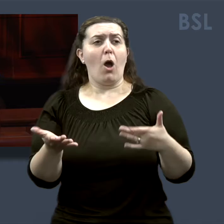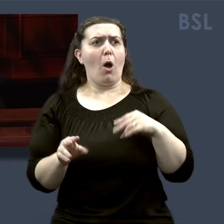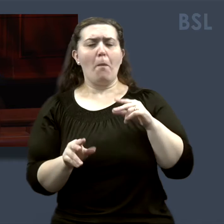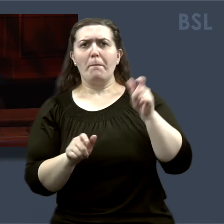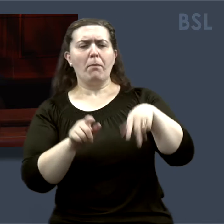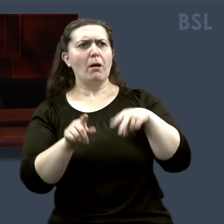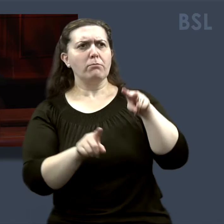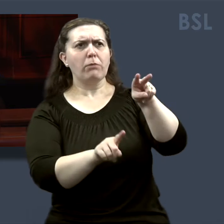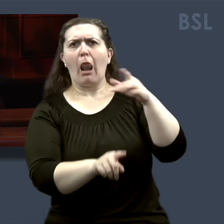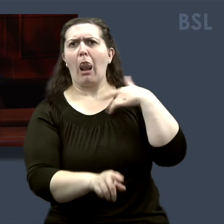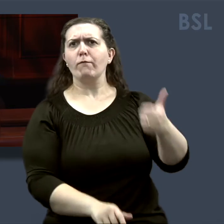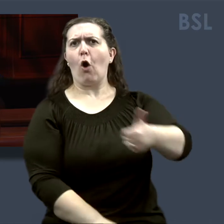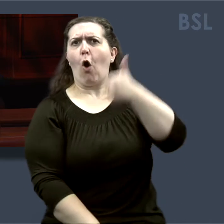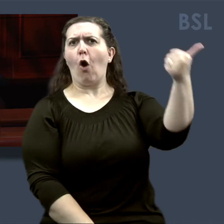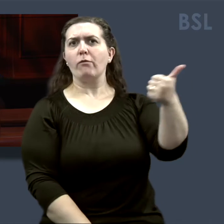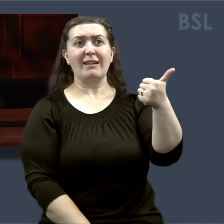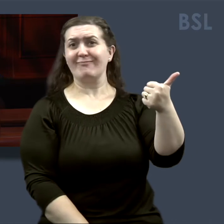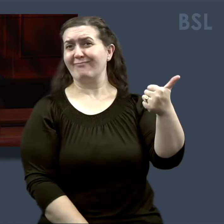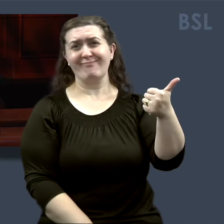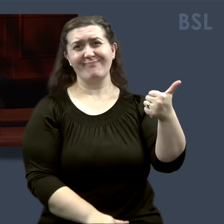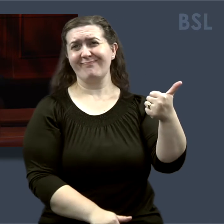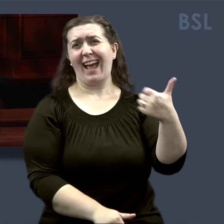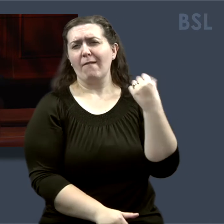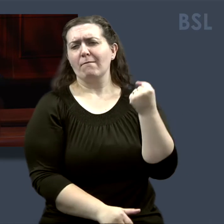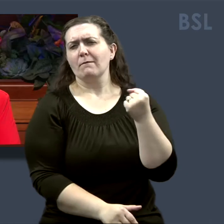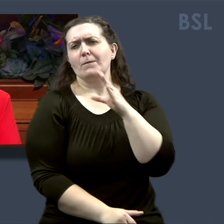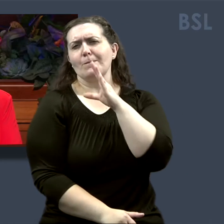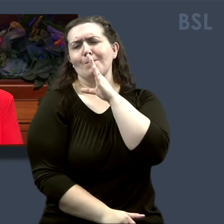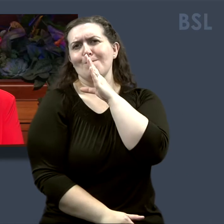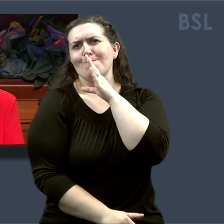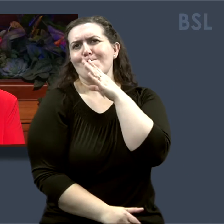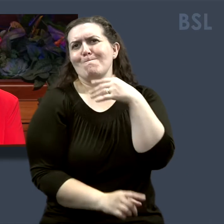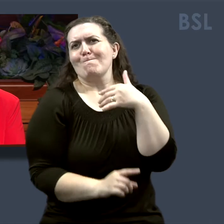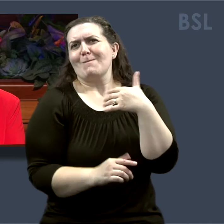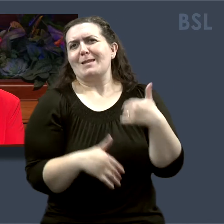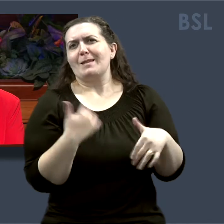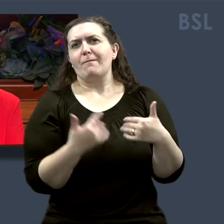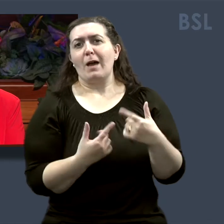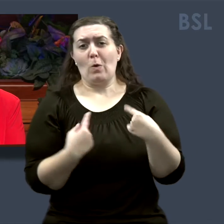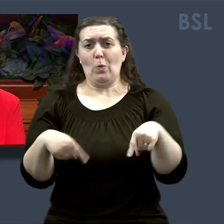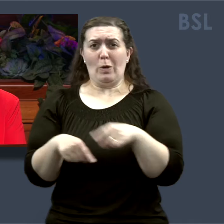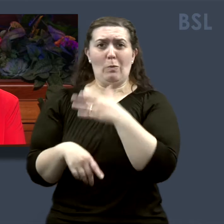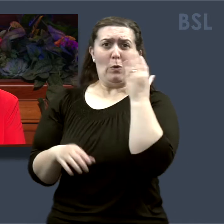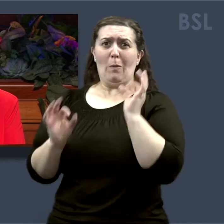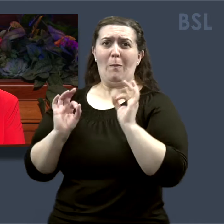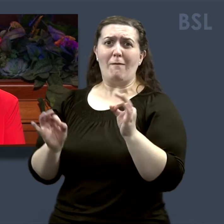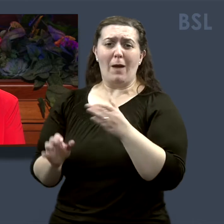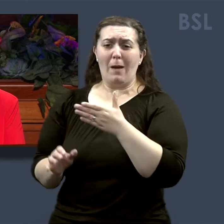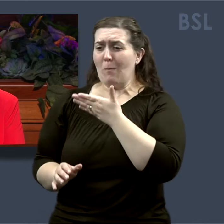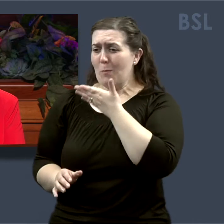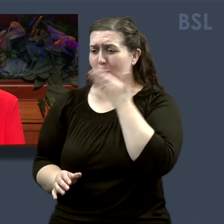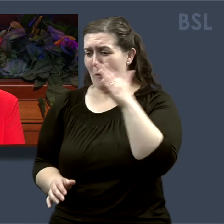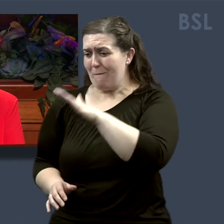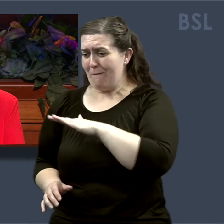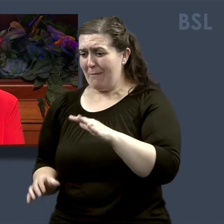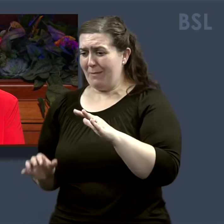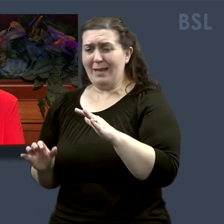whose lives appear perfect on the surface. None of us has perfect lives nor perfect families. I certainly